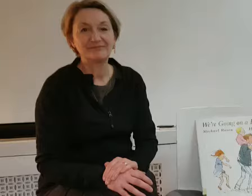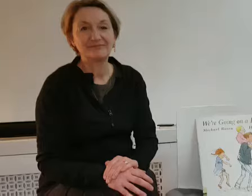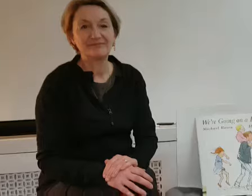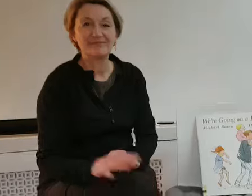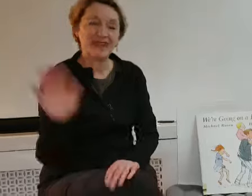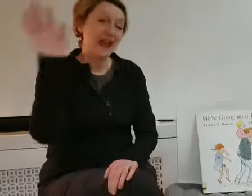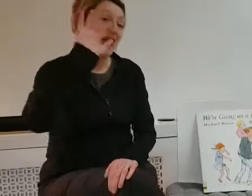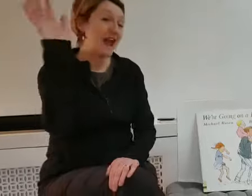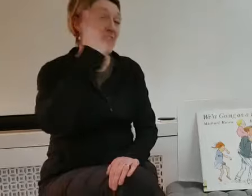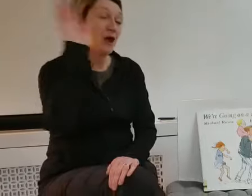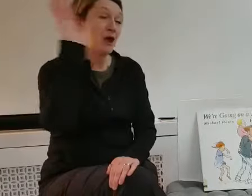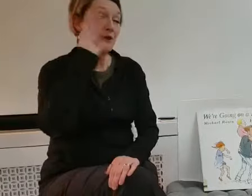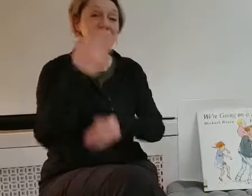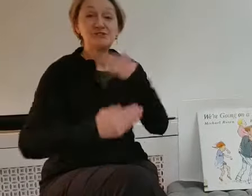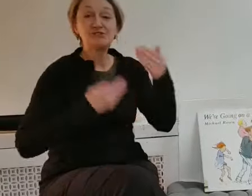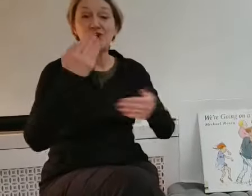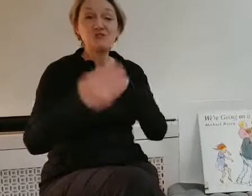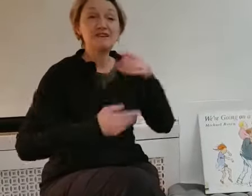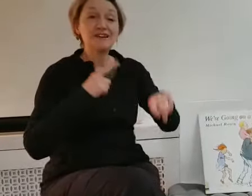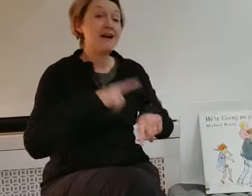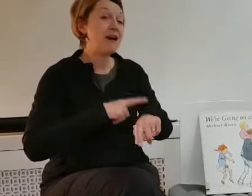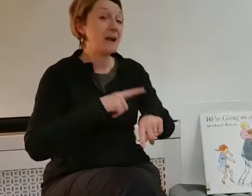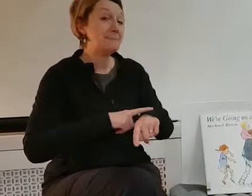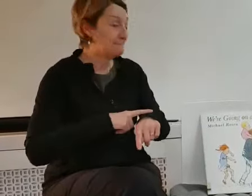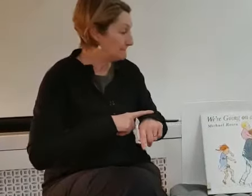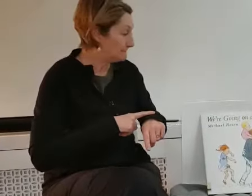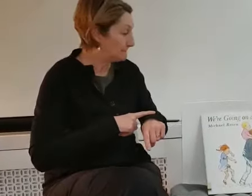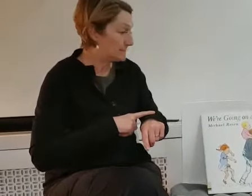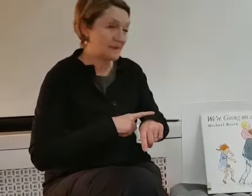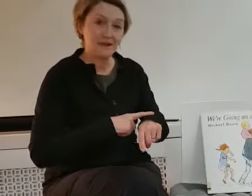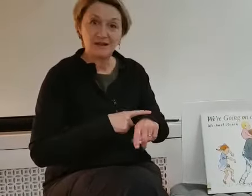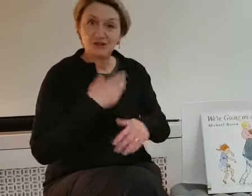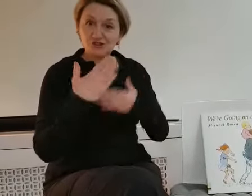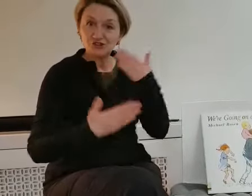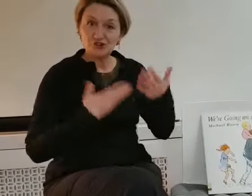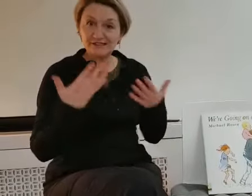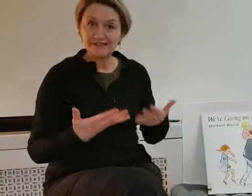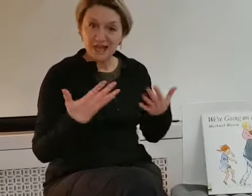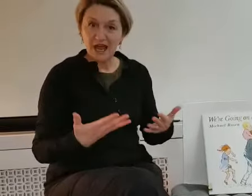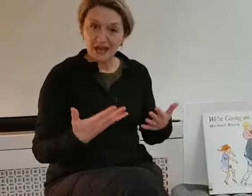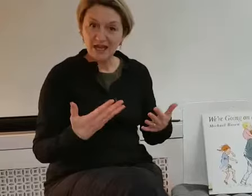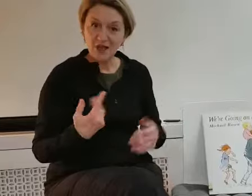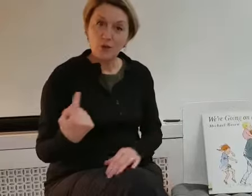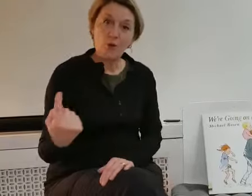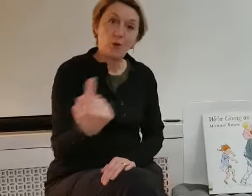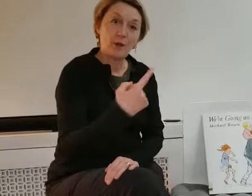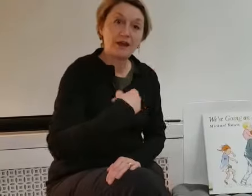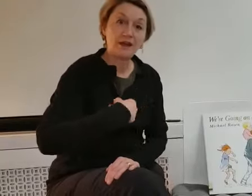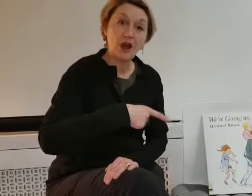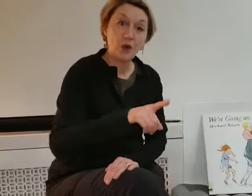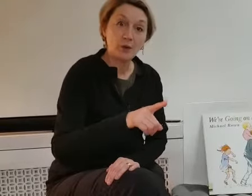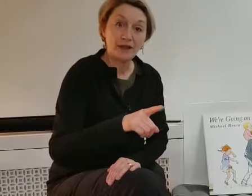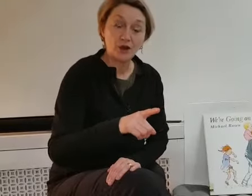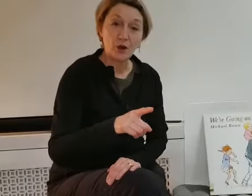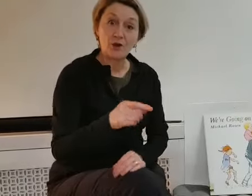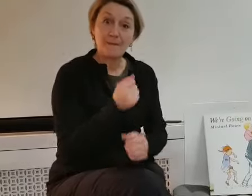Hello, story time. Story today, we're going on a